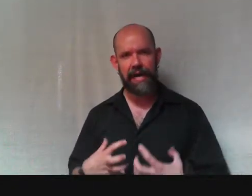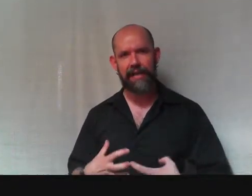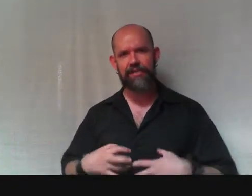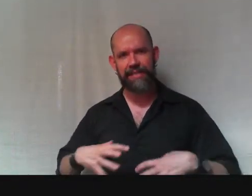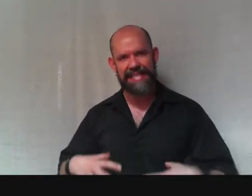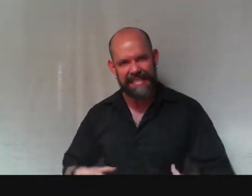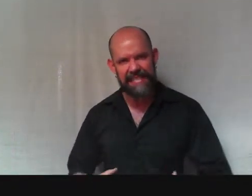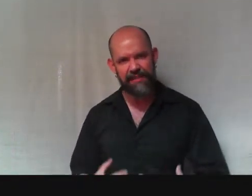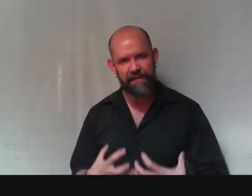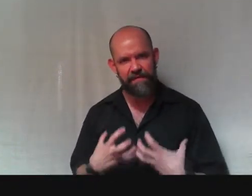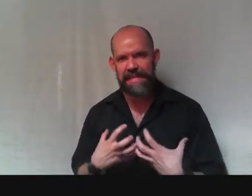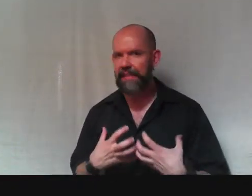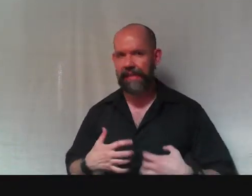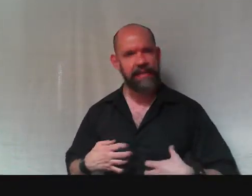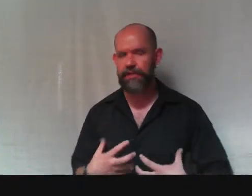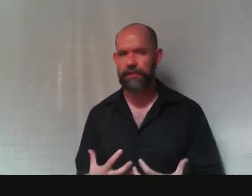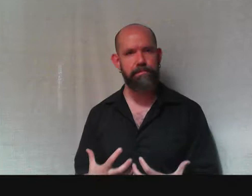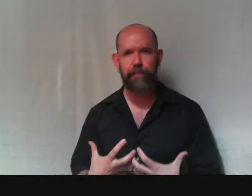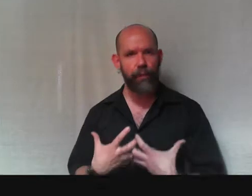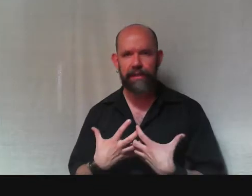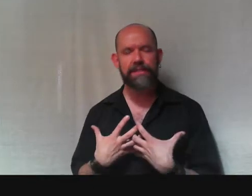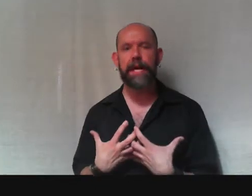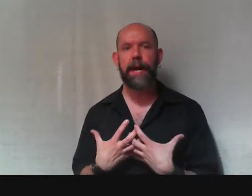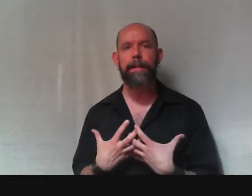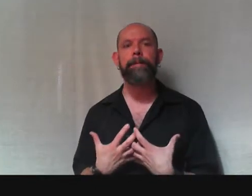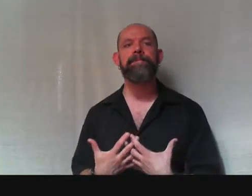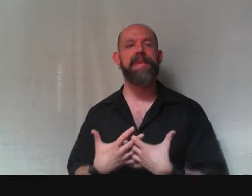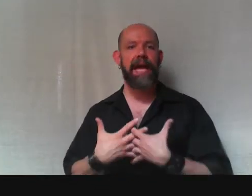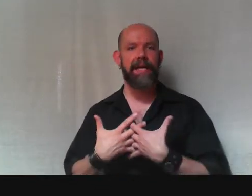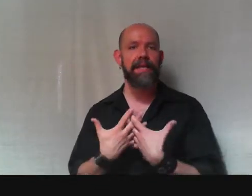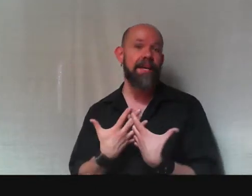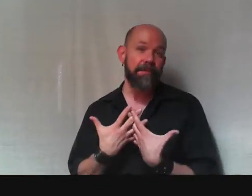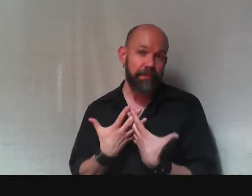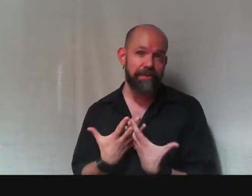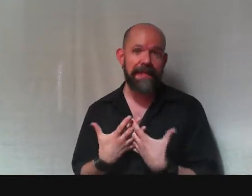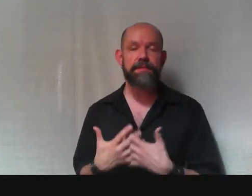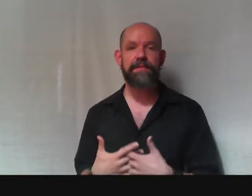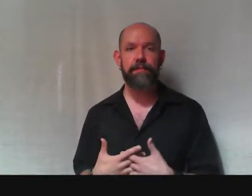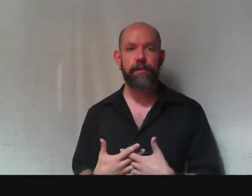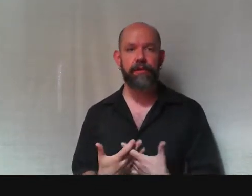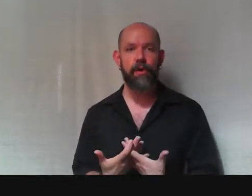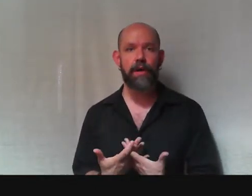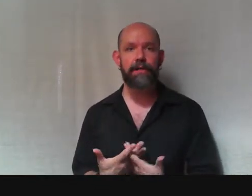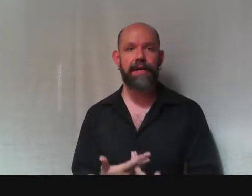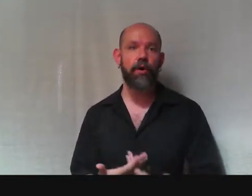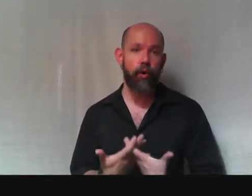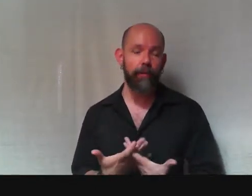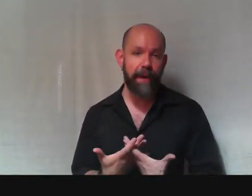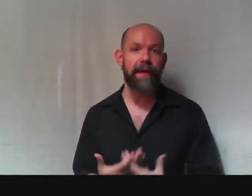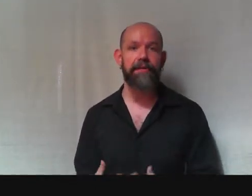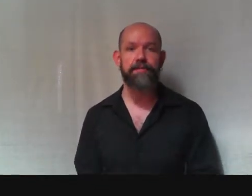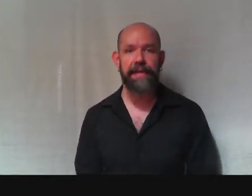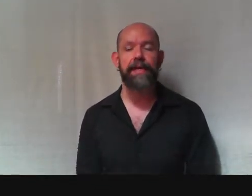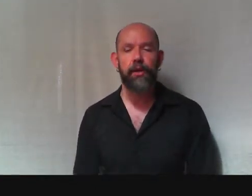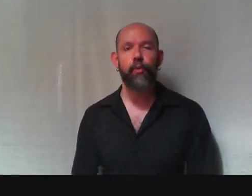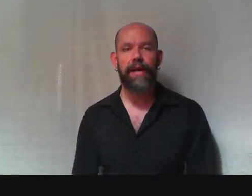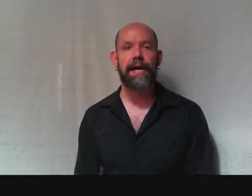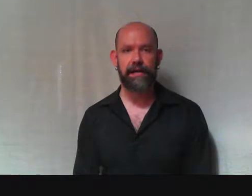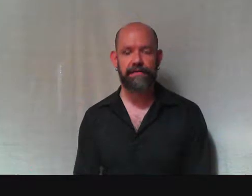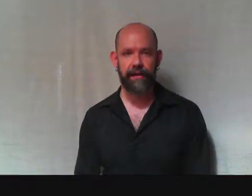conscience is this feeling that just boils up and prevents me from doing the wrong thing or bothers me when I have done